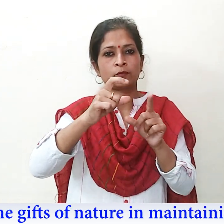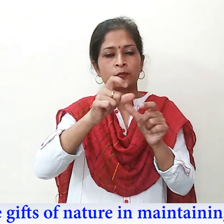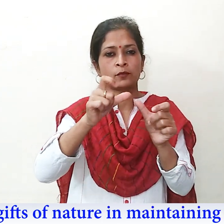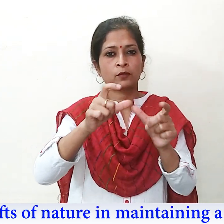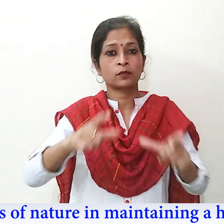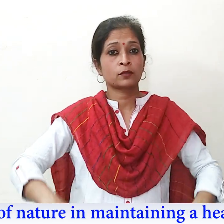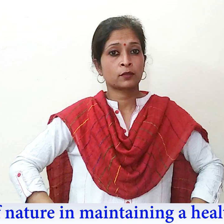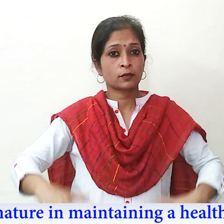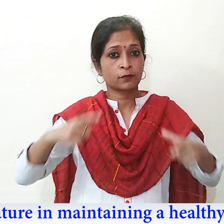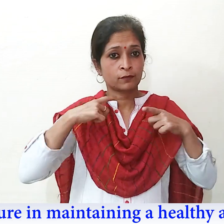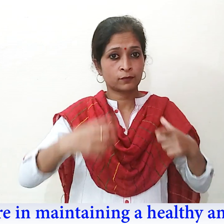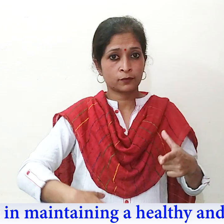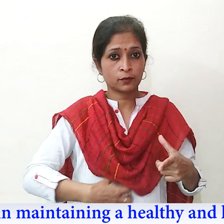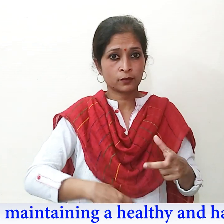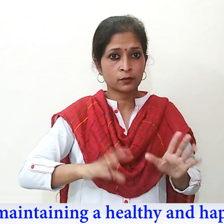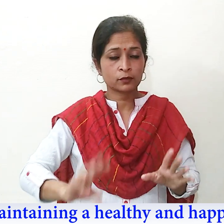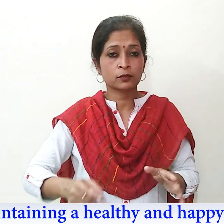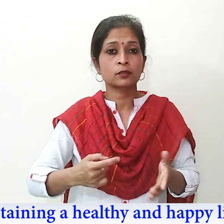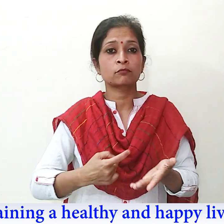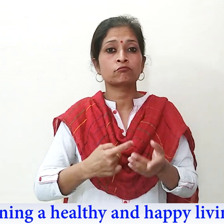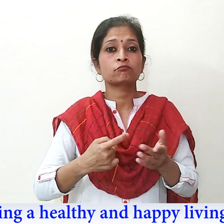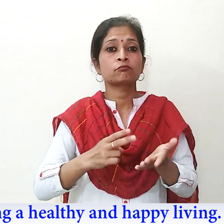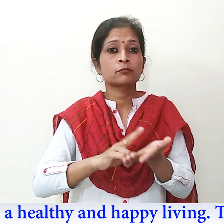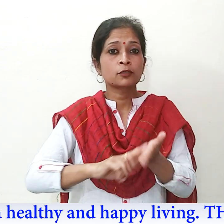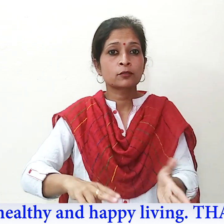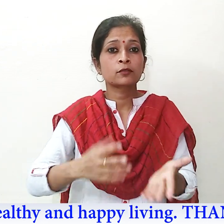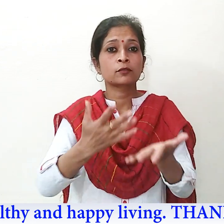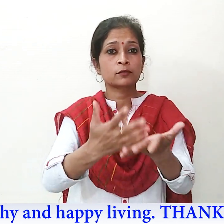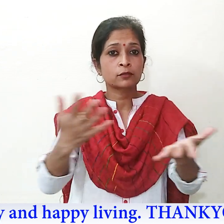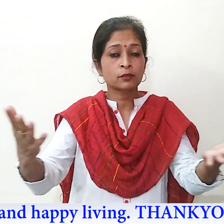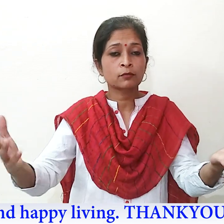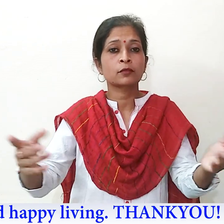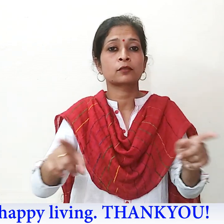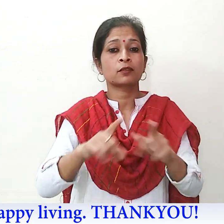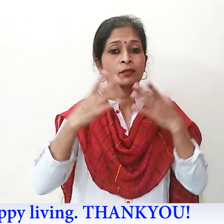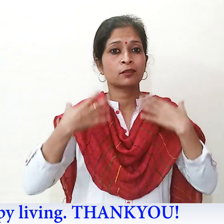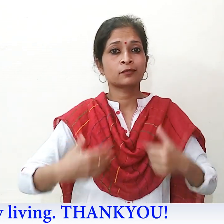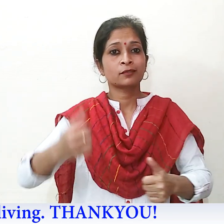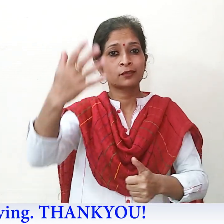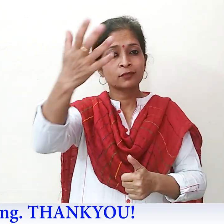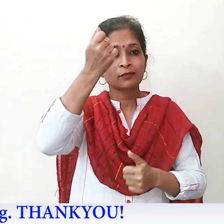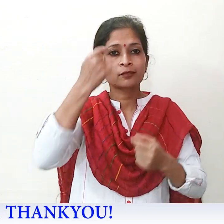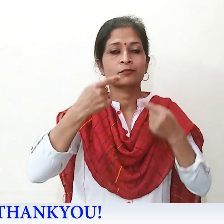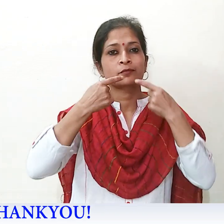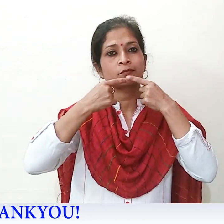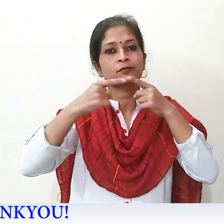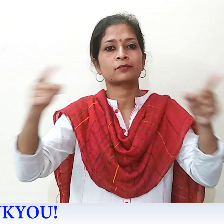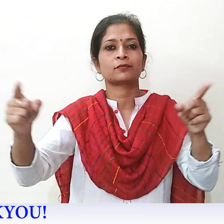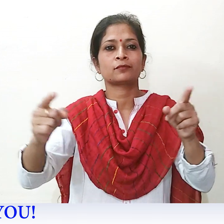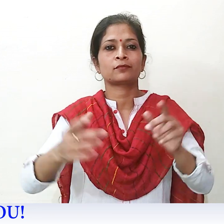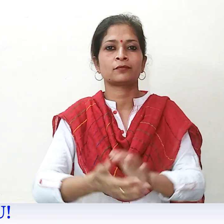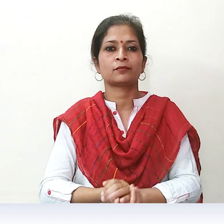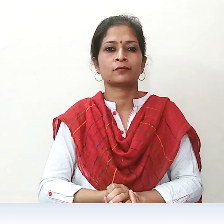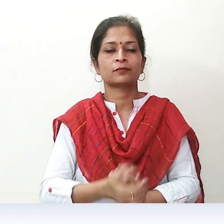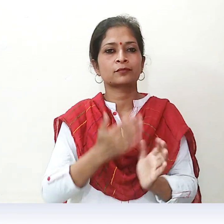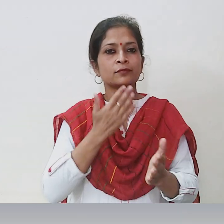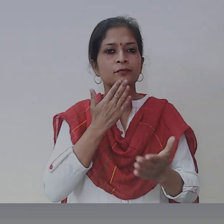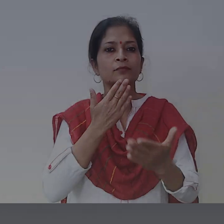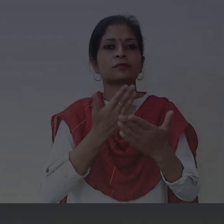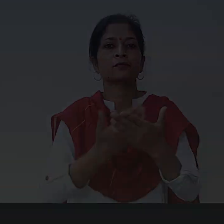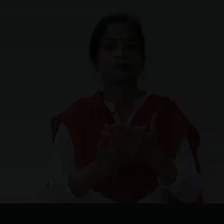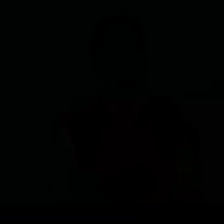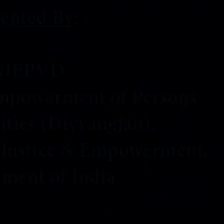life and it propagates the gifts of nature in maintaining a healthy and happy living. Thank you.